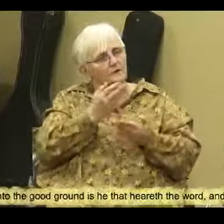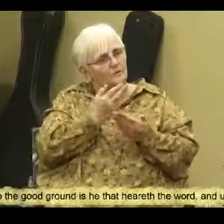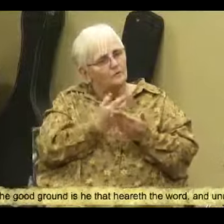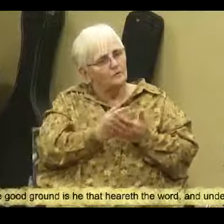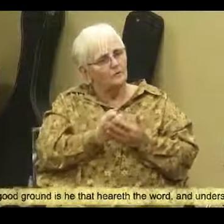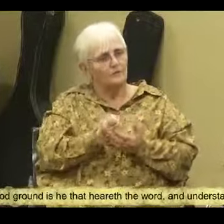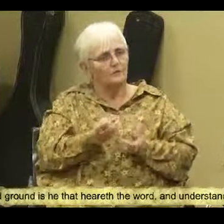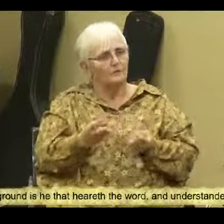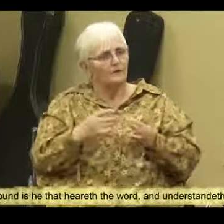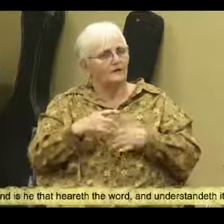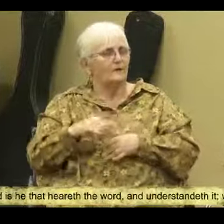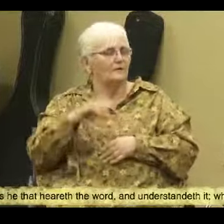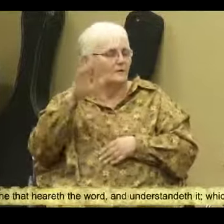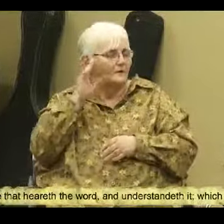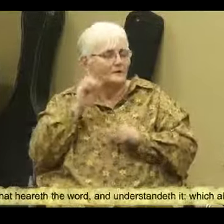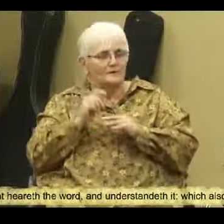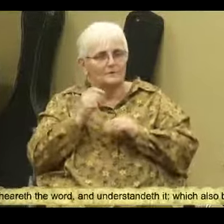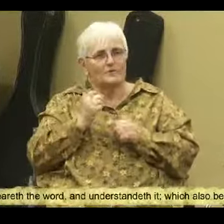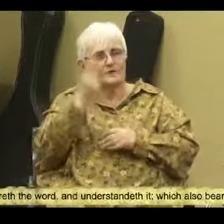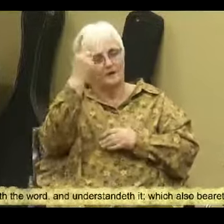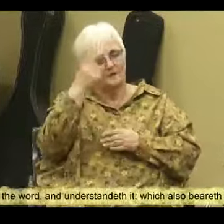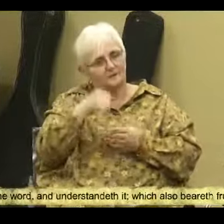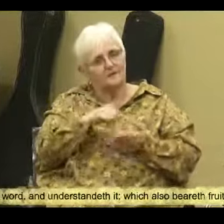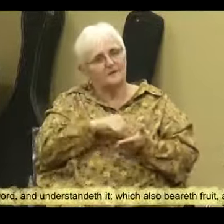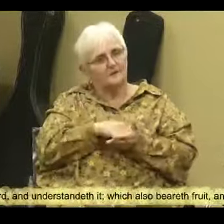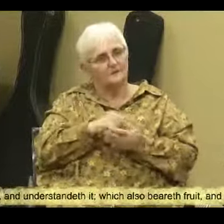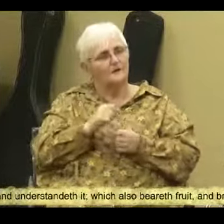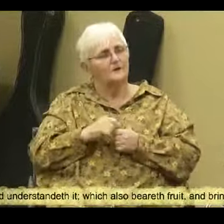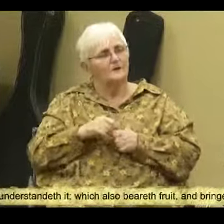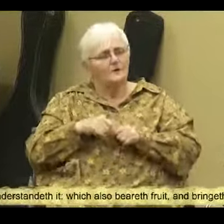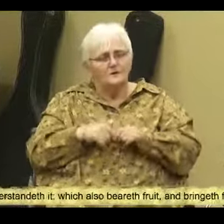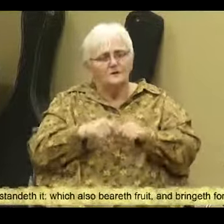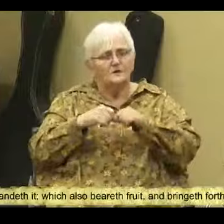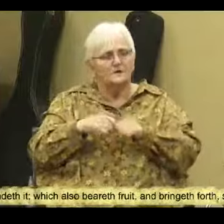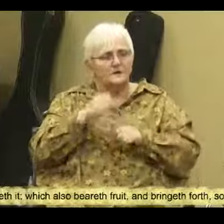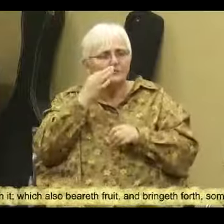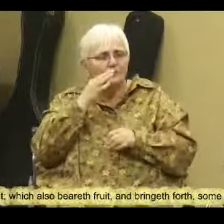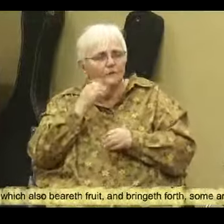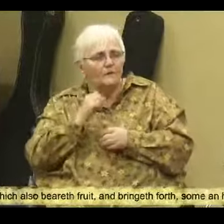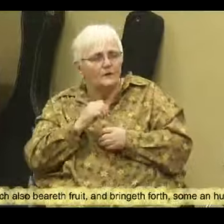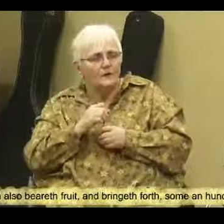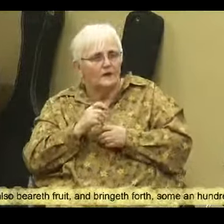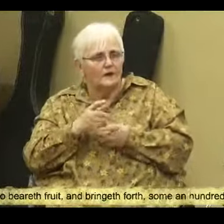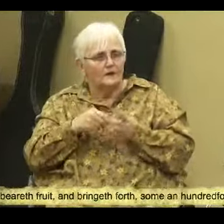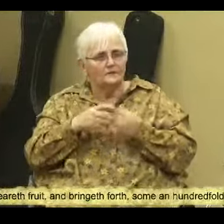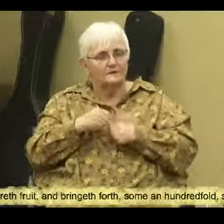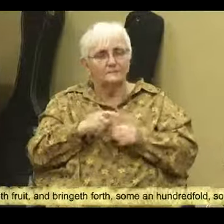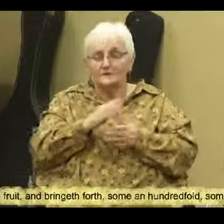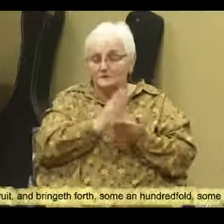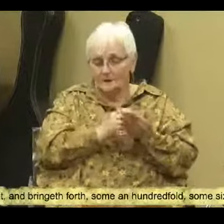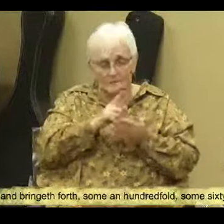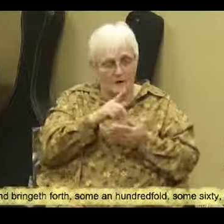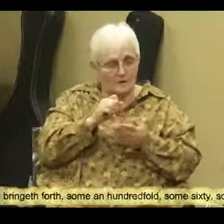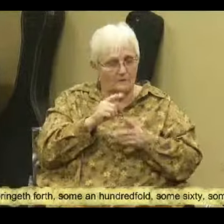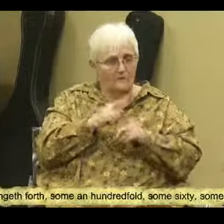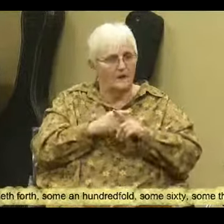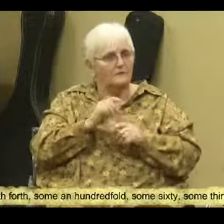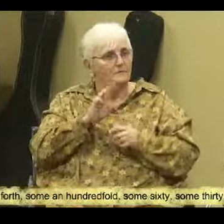is he who hears the word and understands it, who indeed bears fruit and produces some a hundredfold, some sixty and some